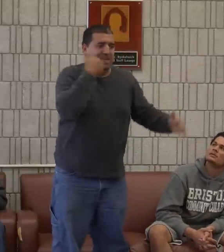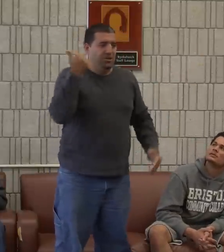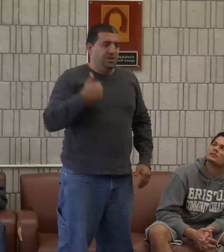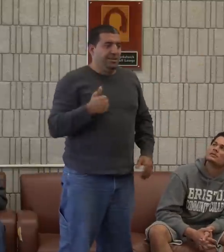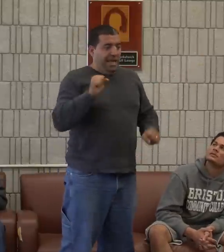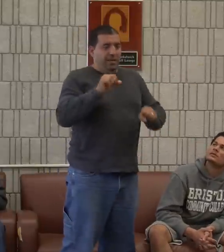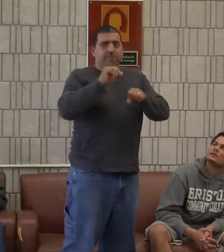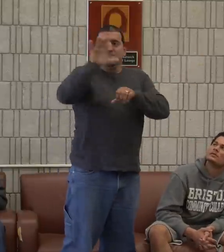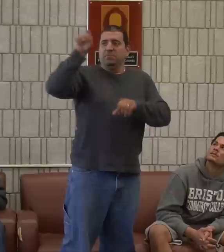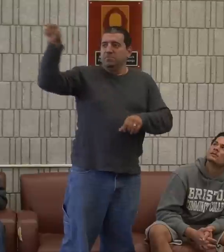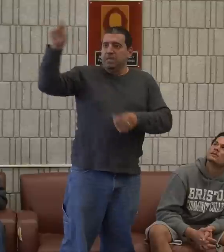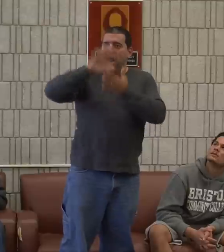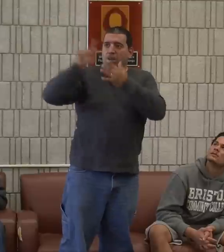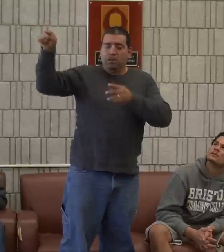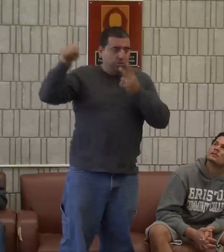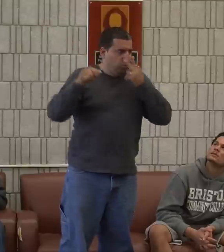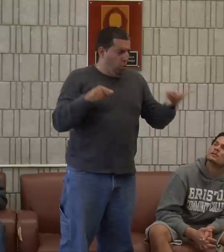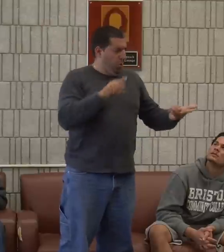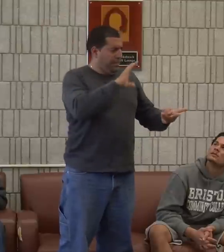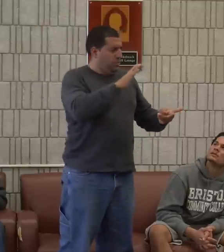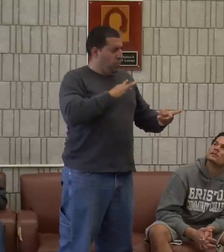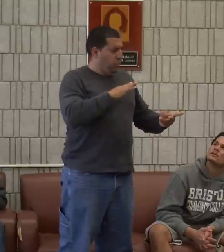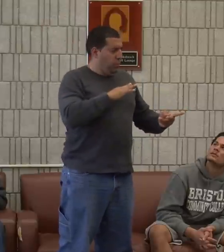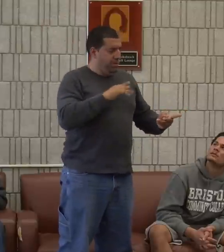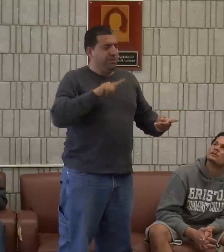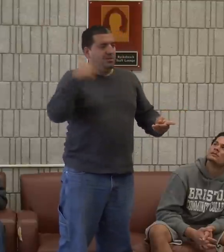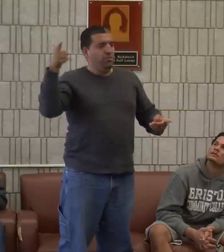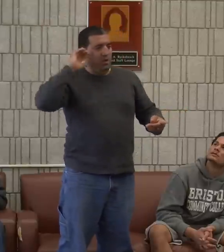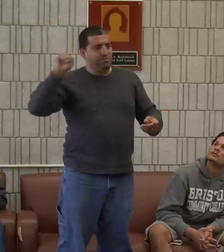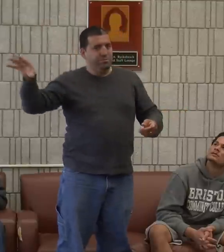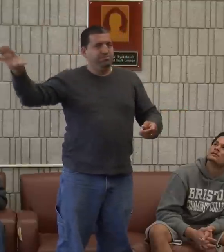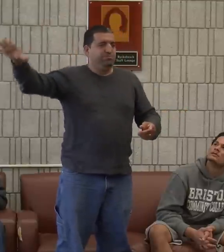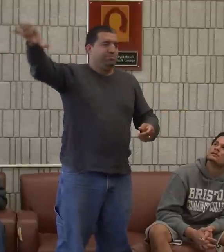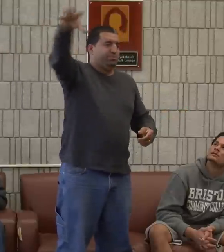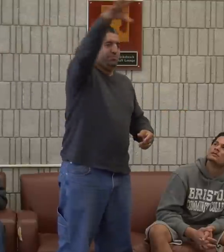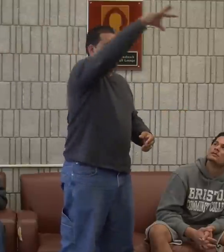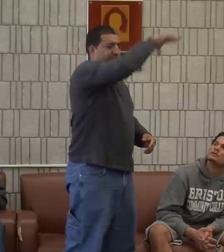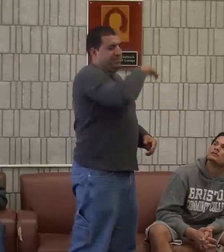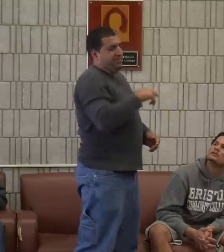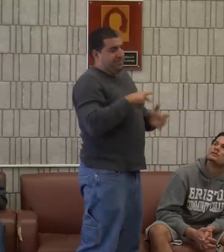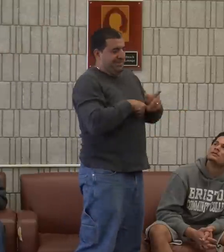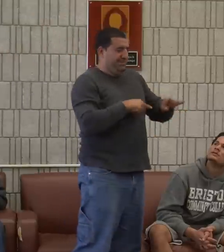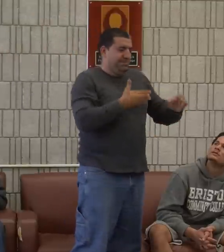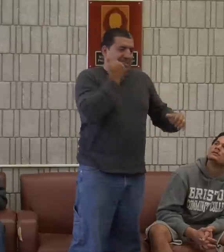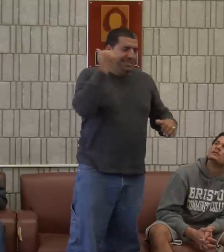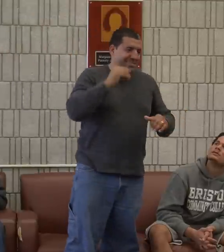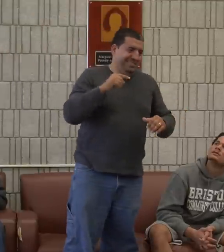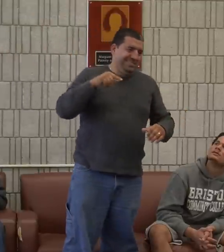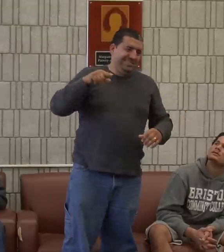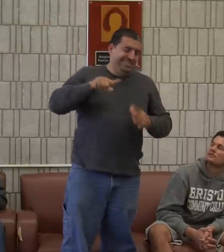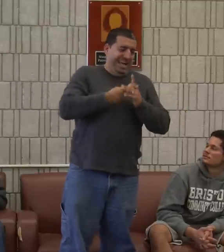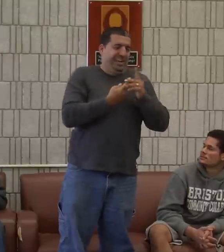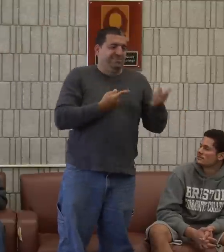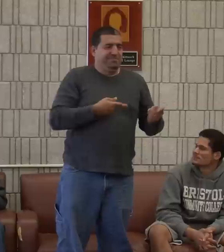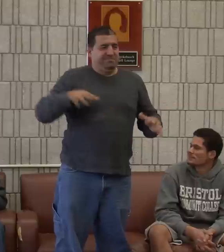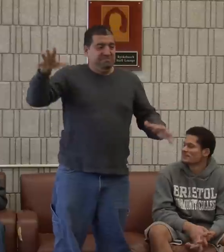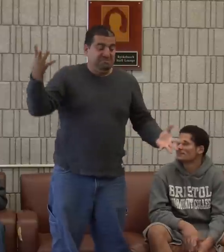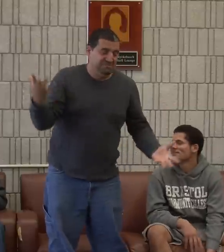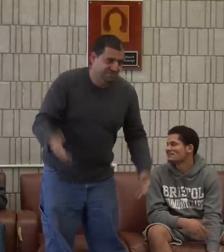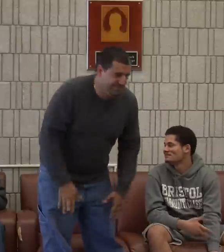that we have such a successful accommodations here, maybe the